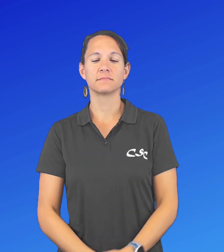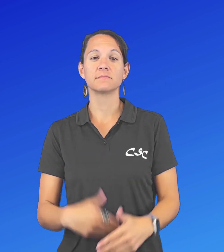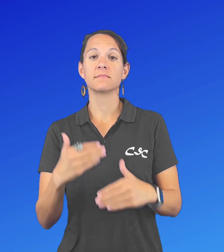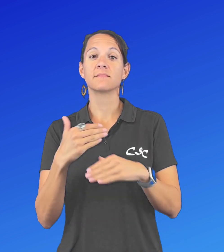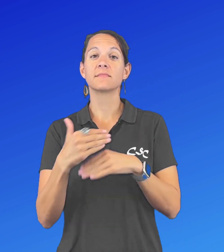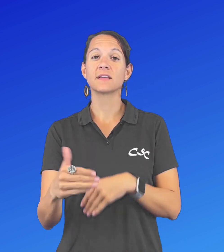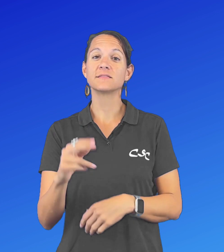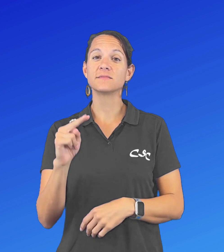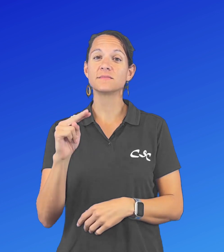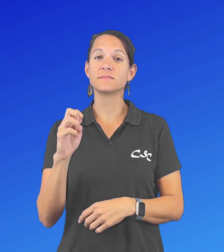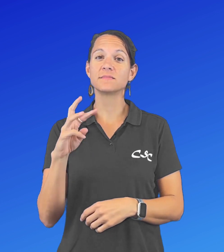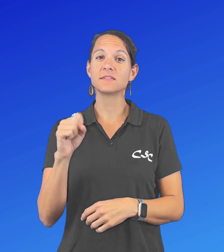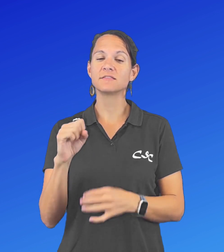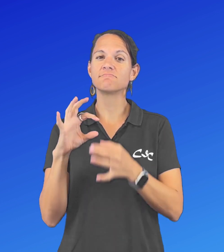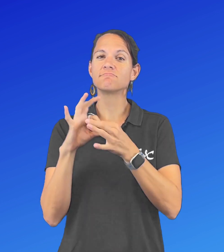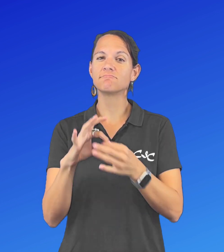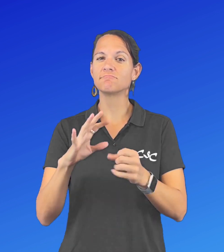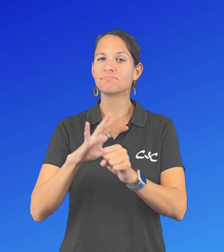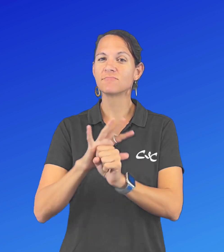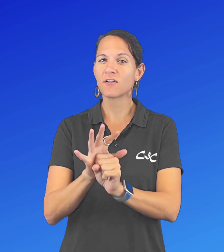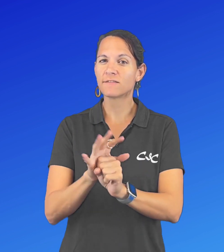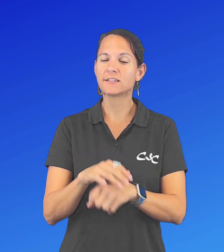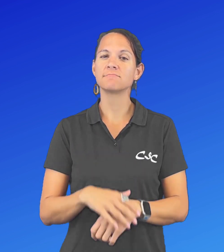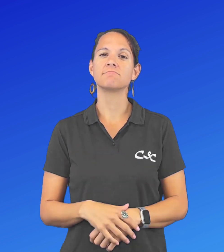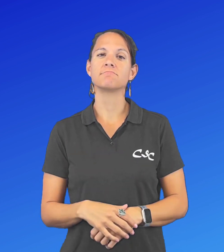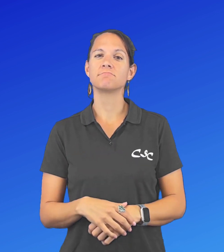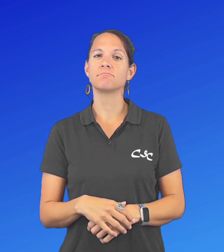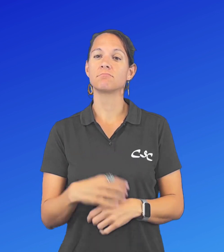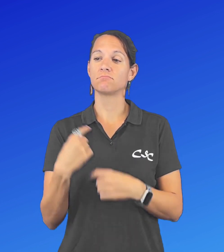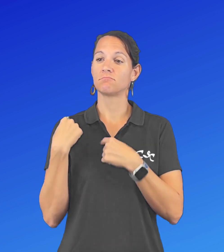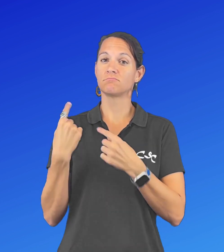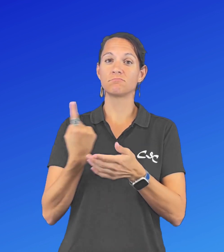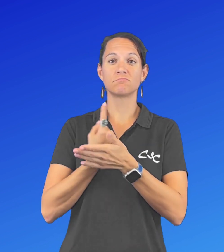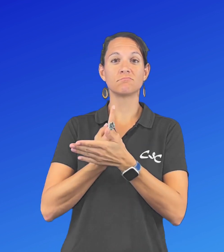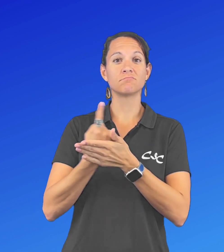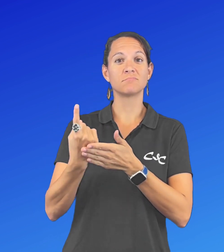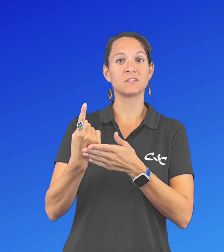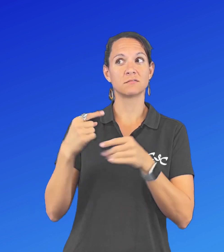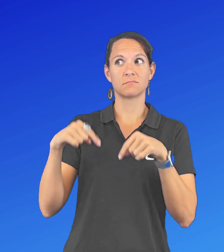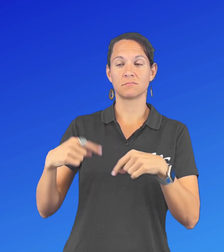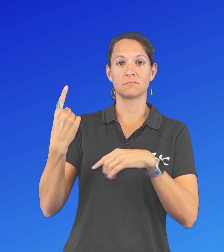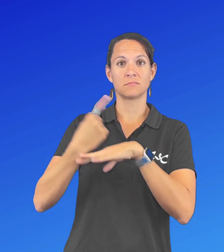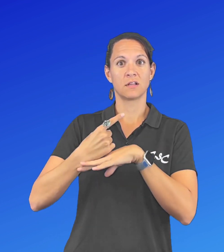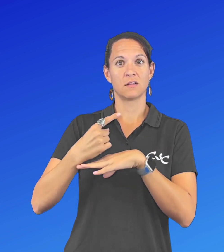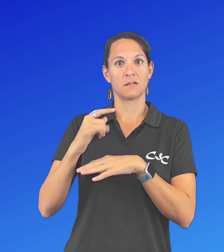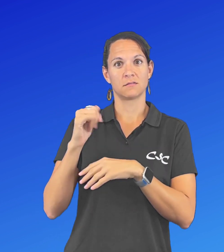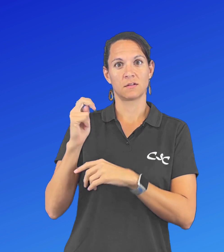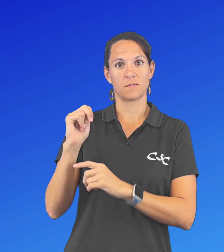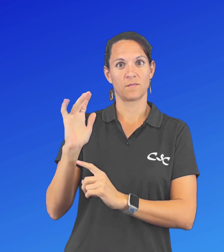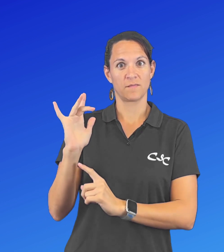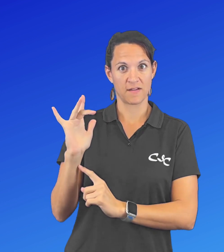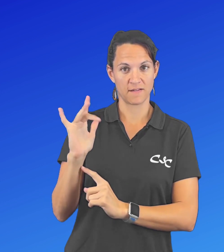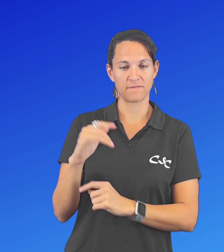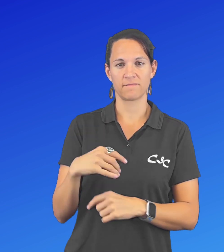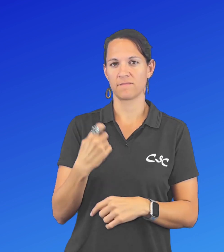COVID is the next topic. As of today, January 25th, there have been 11